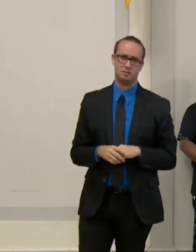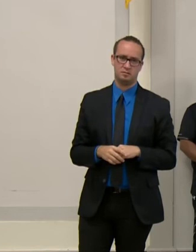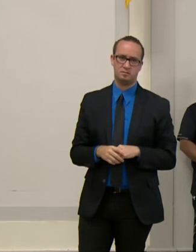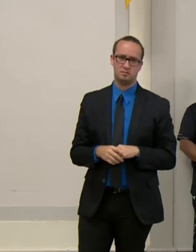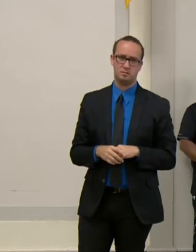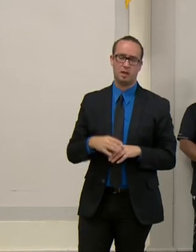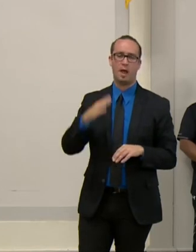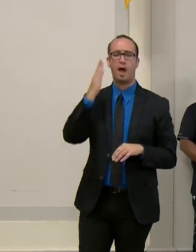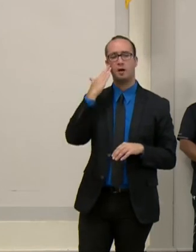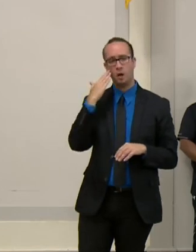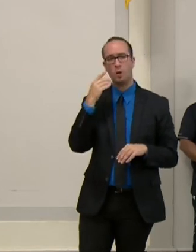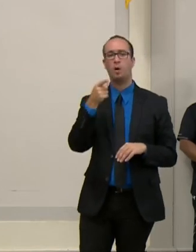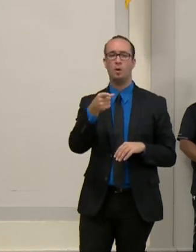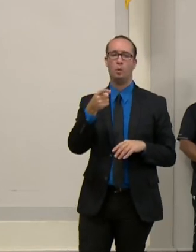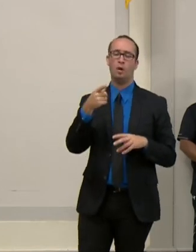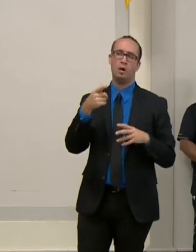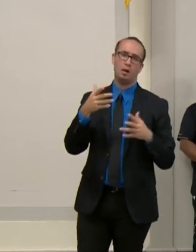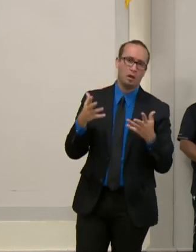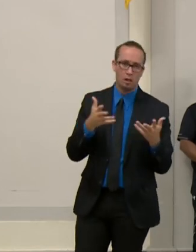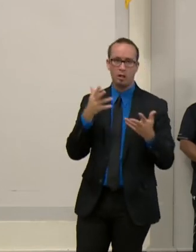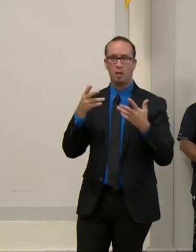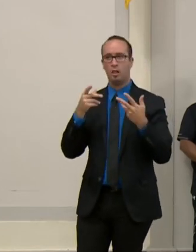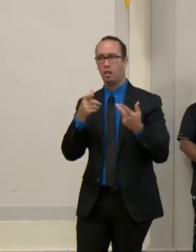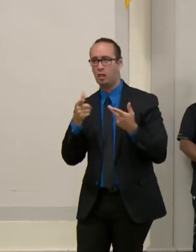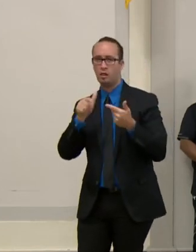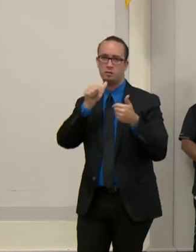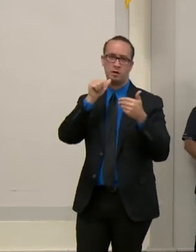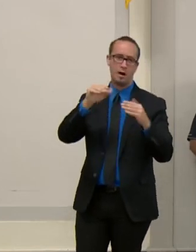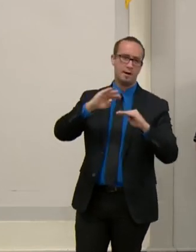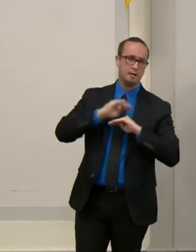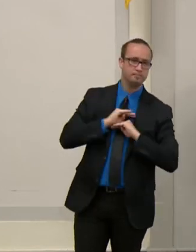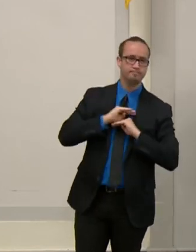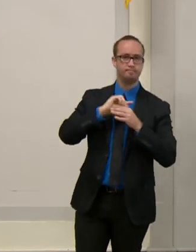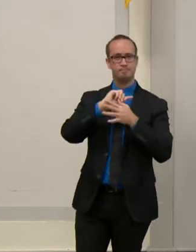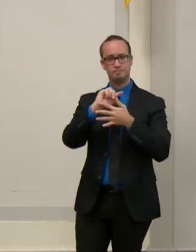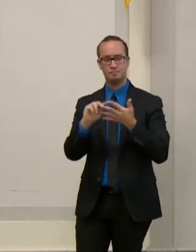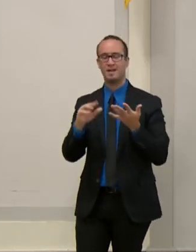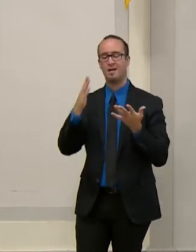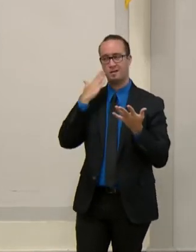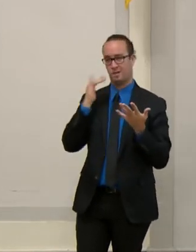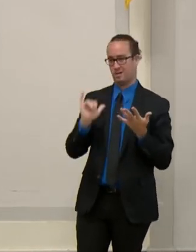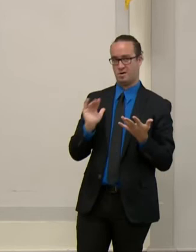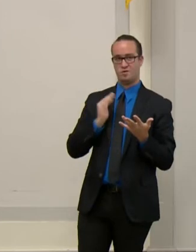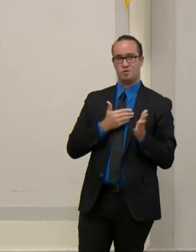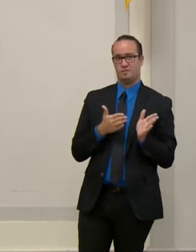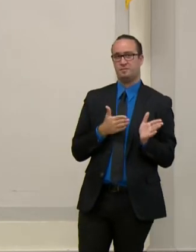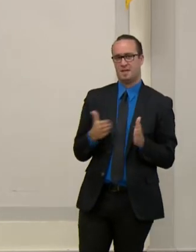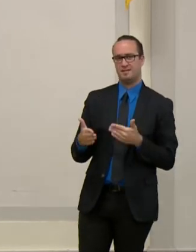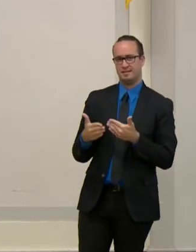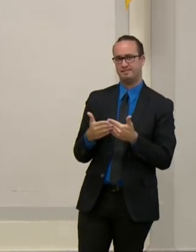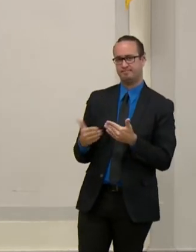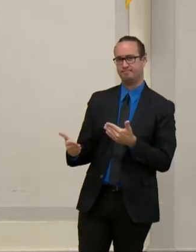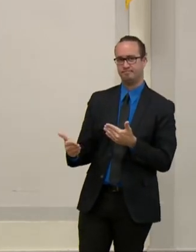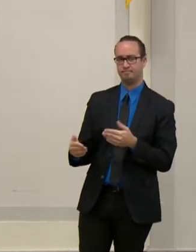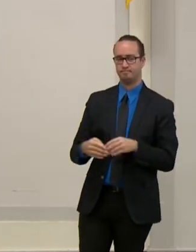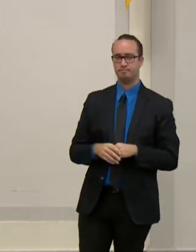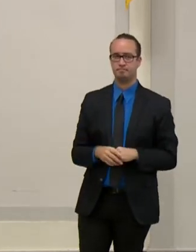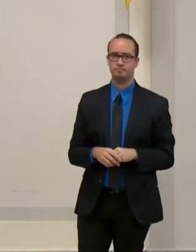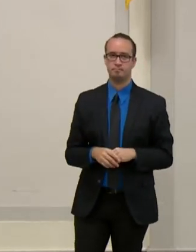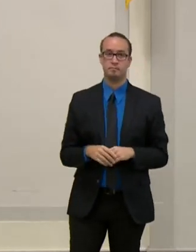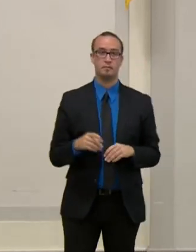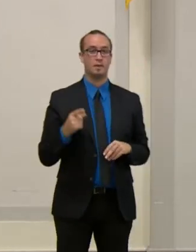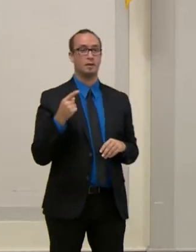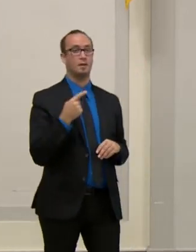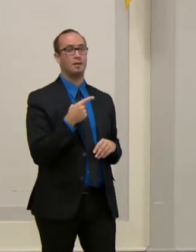many service requests coming in. But that's the strategy. Thank you. One more question for the mayor. I'm curious. I know right now businesses and